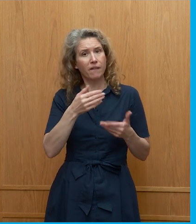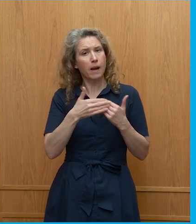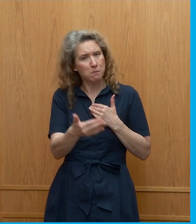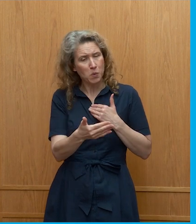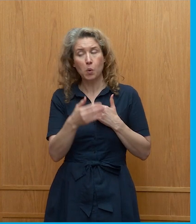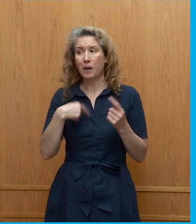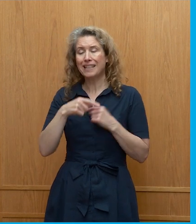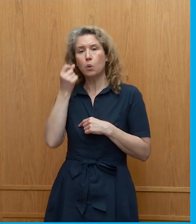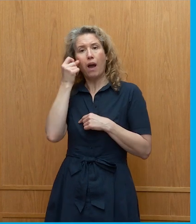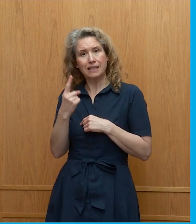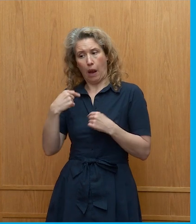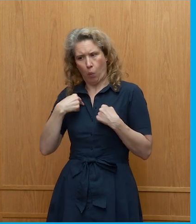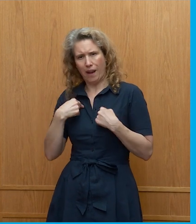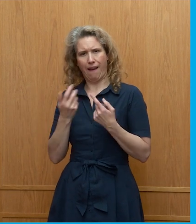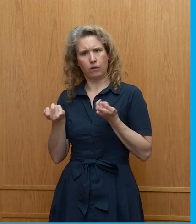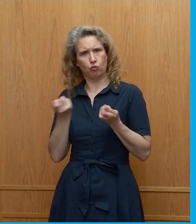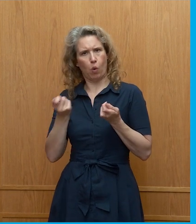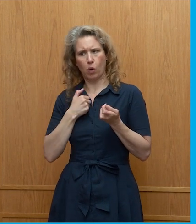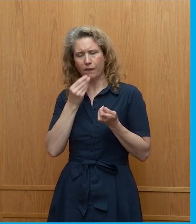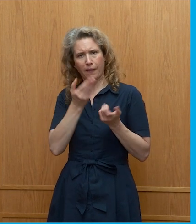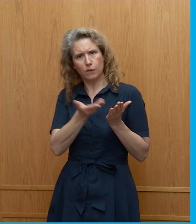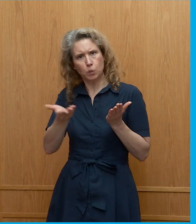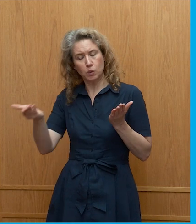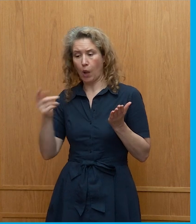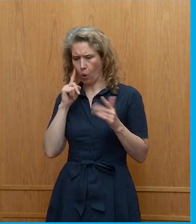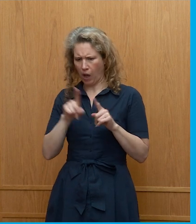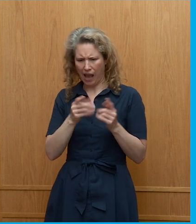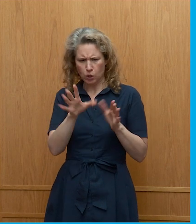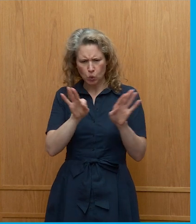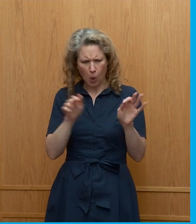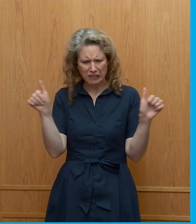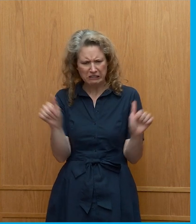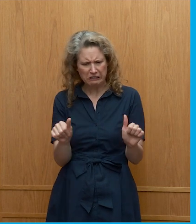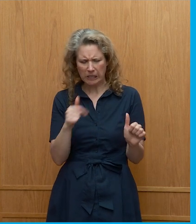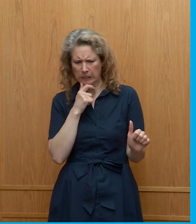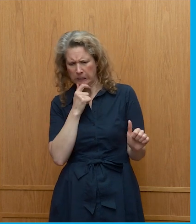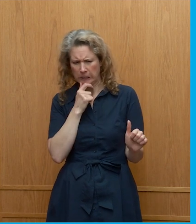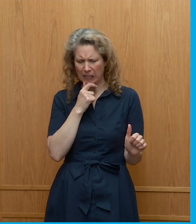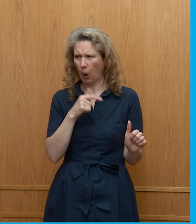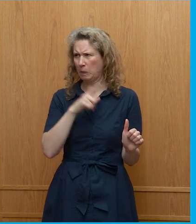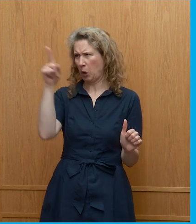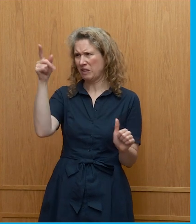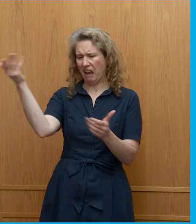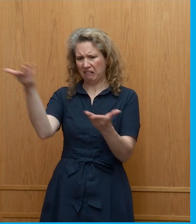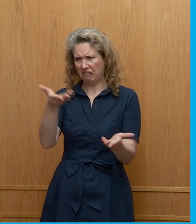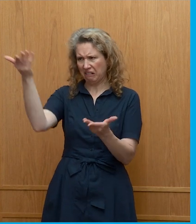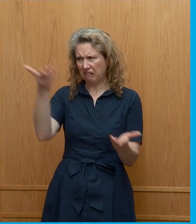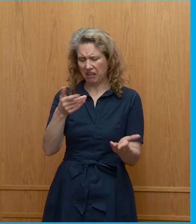should know that we are in charge and it looks sometimes that like our choices are there because of the retailers put